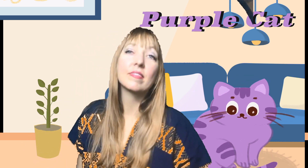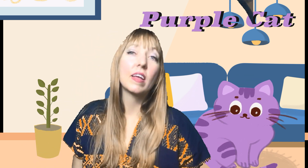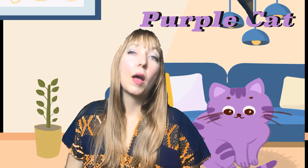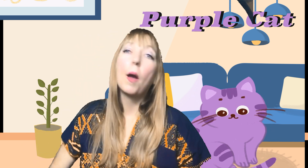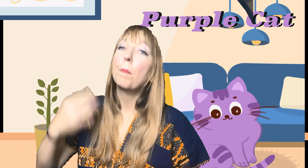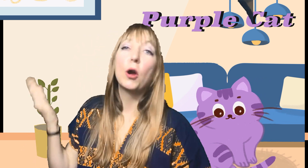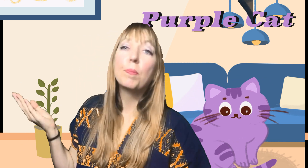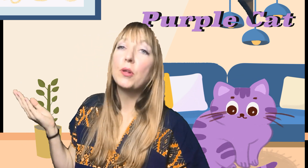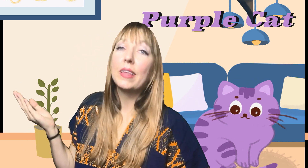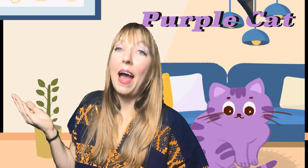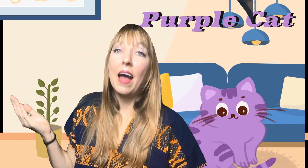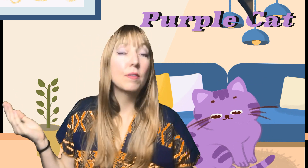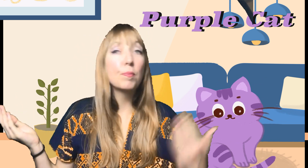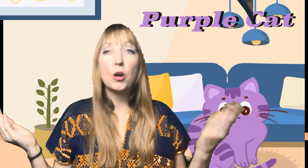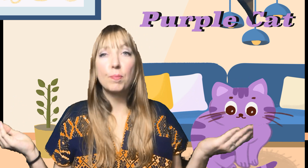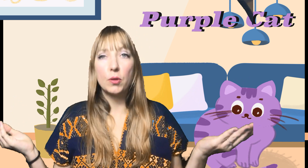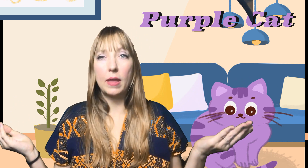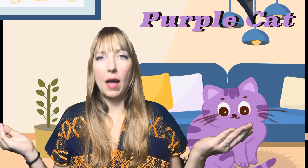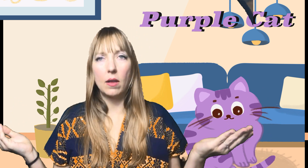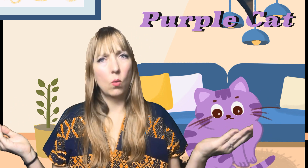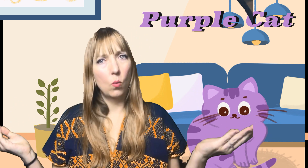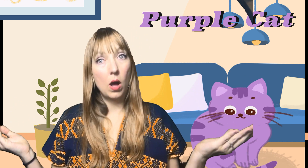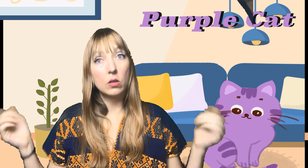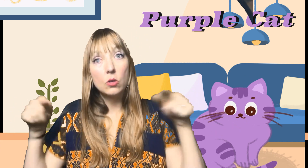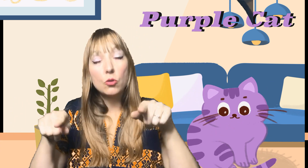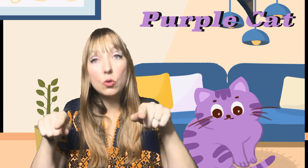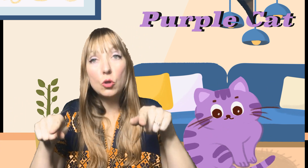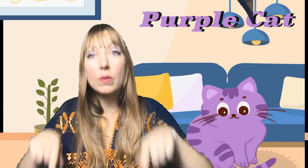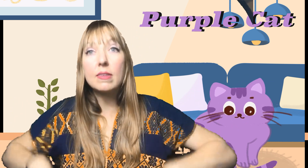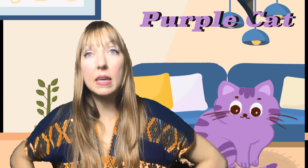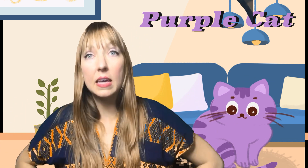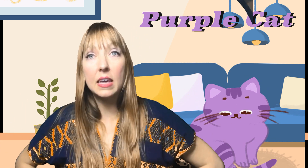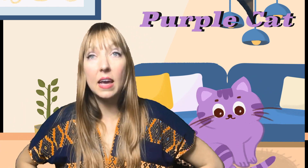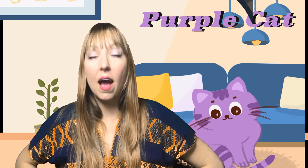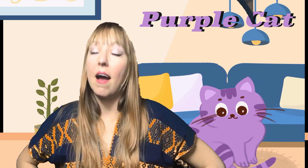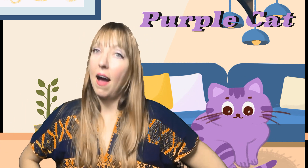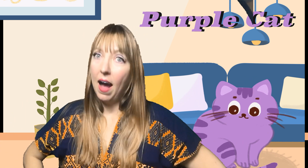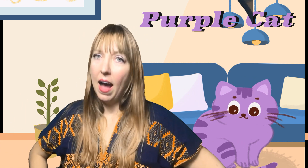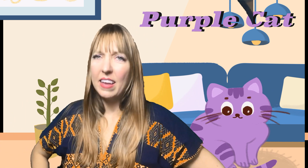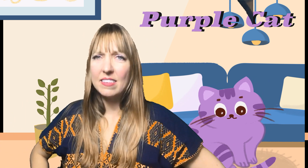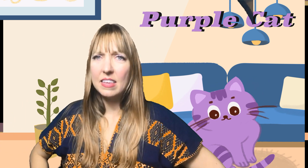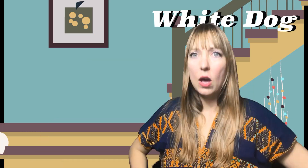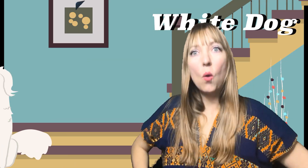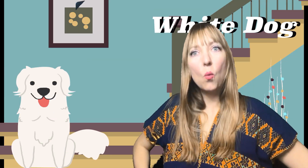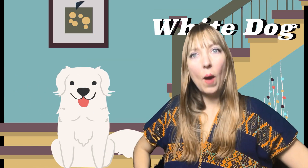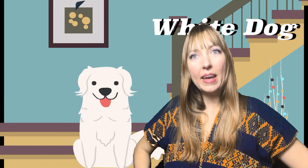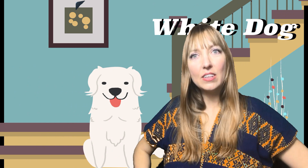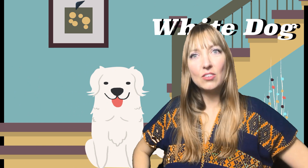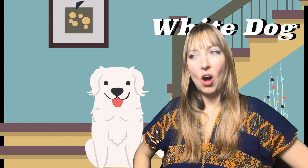Purple cat, purple cat, what do you see? I see a white dog